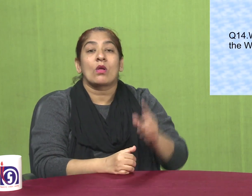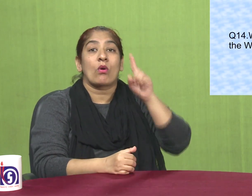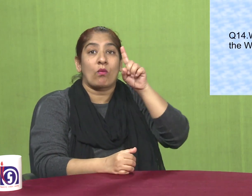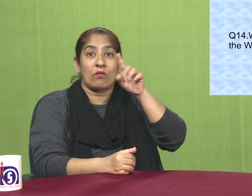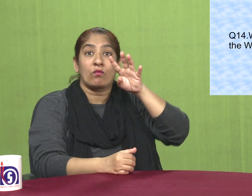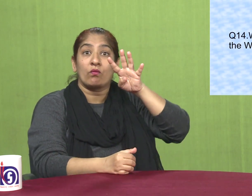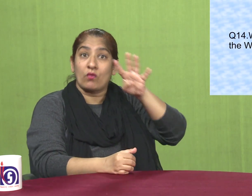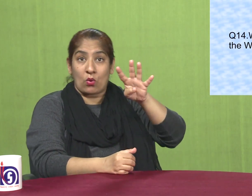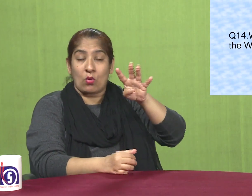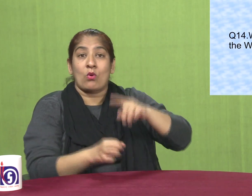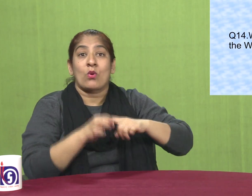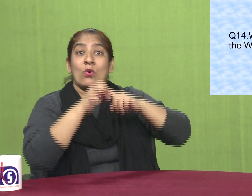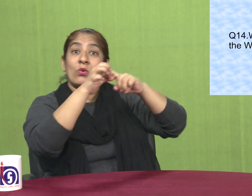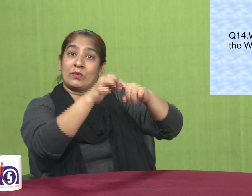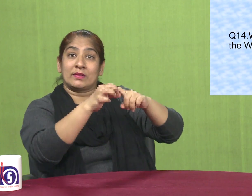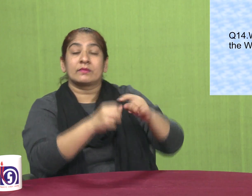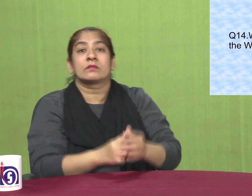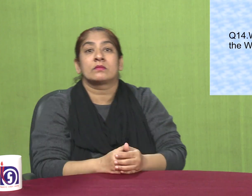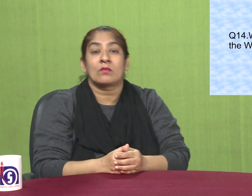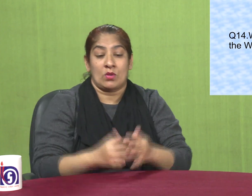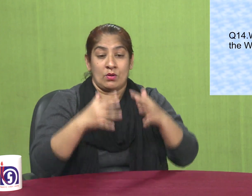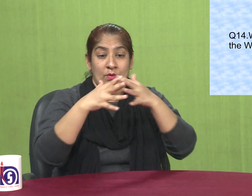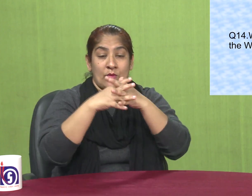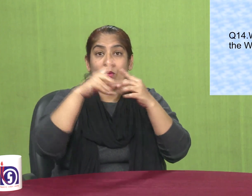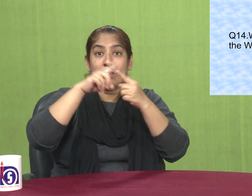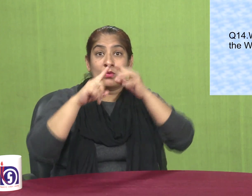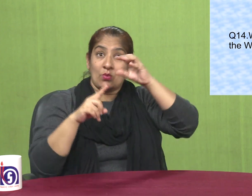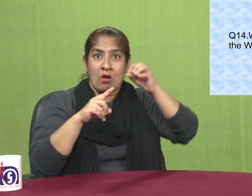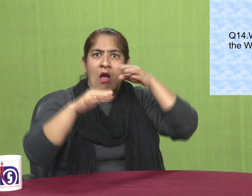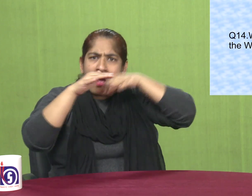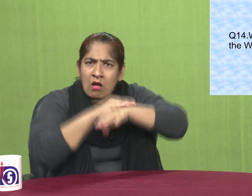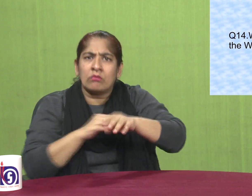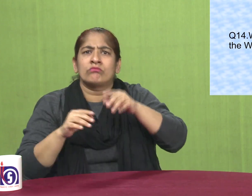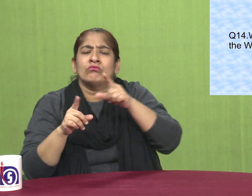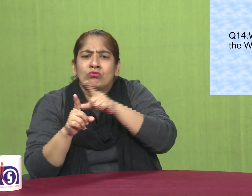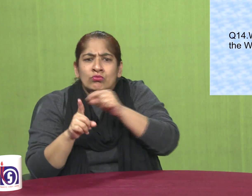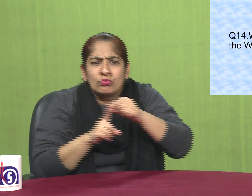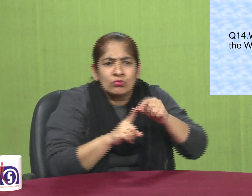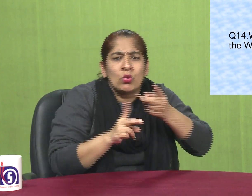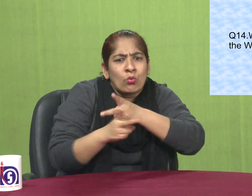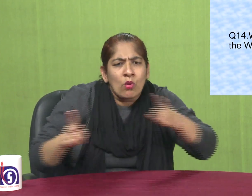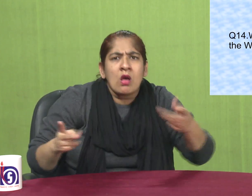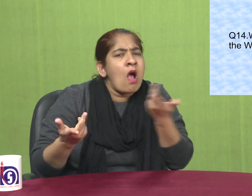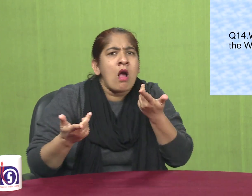WTO number 14 what is the role of WTO